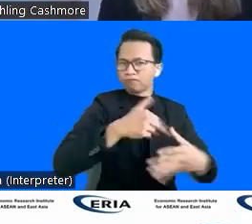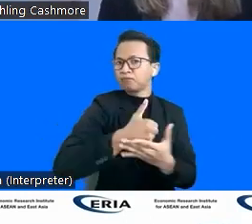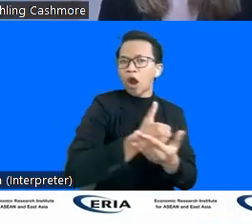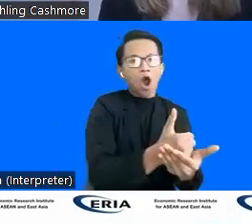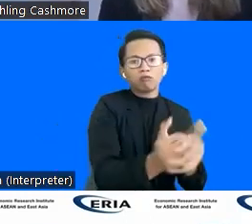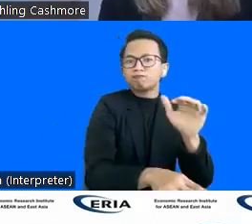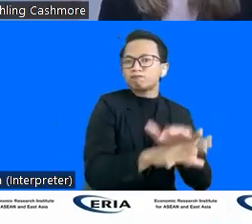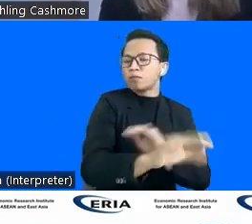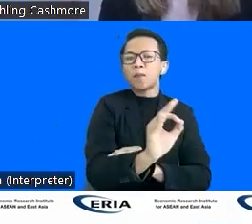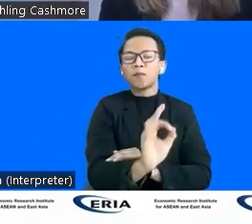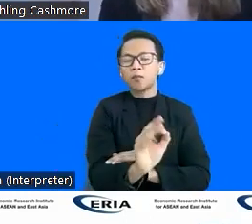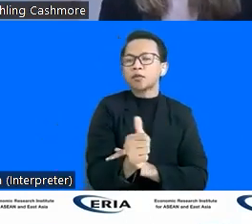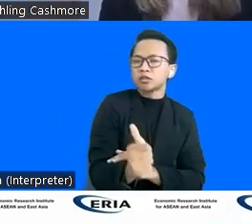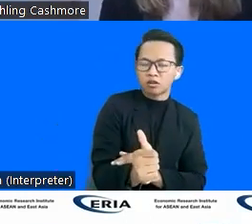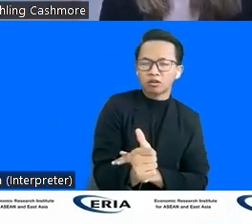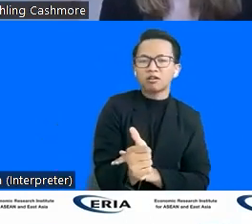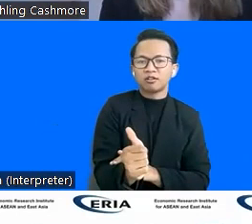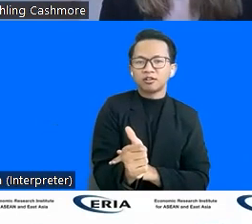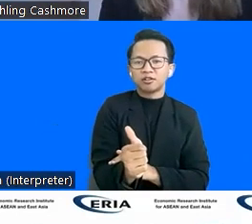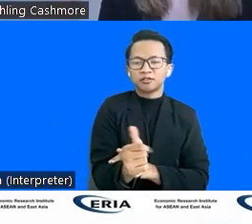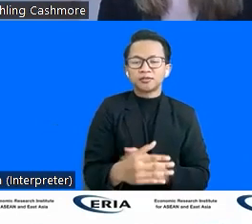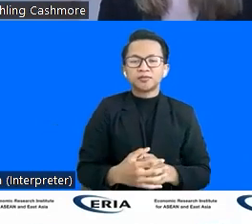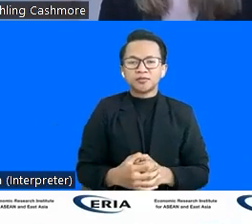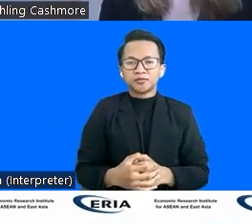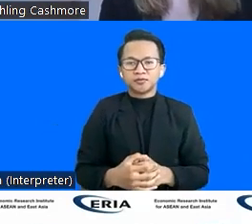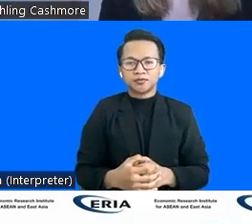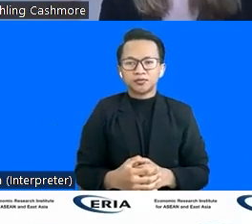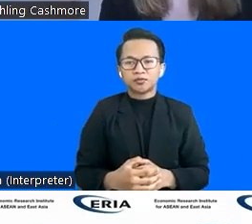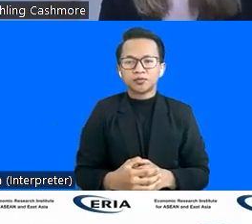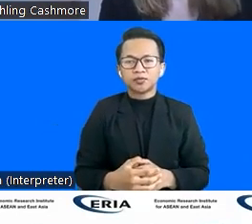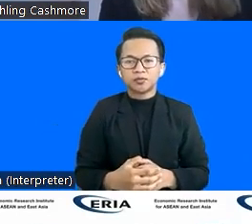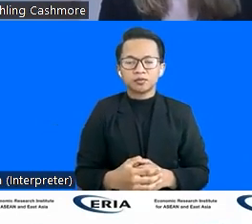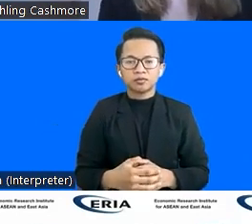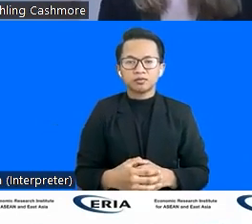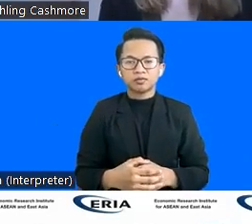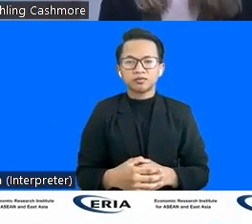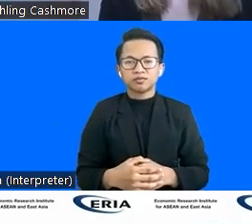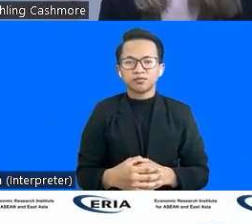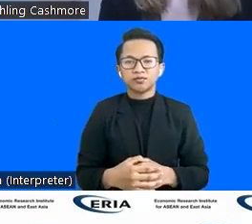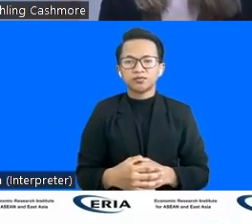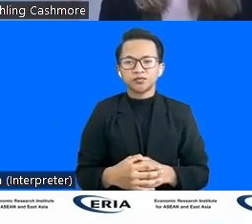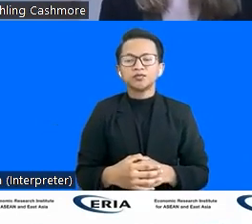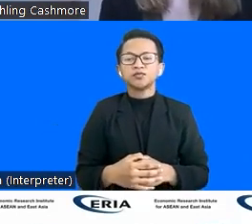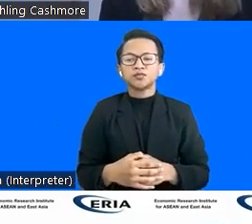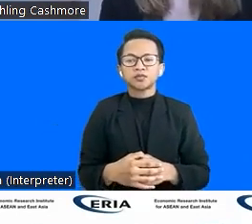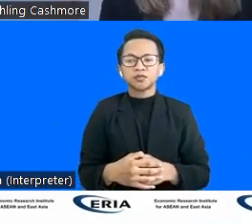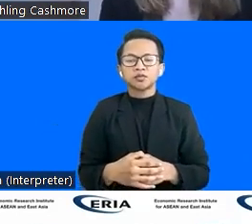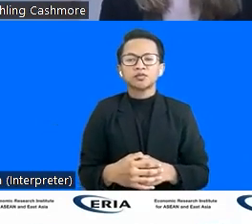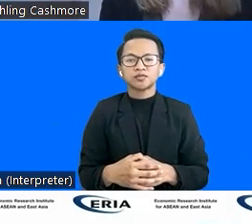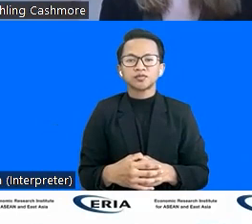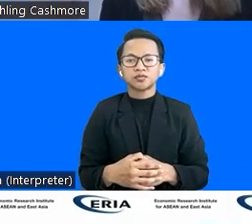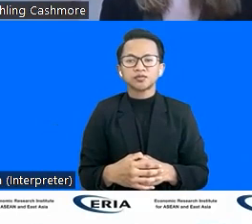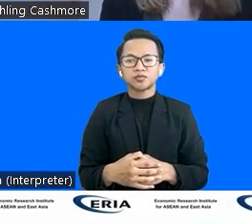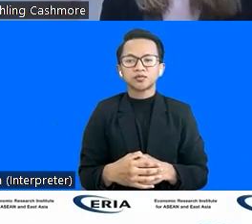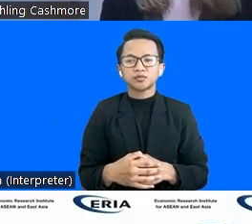evidence of the positive impact of assistive technology on learning outcomes, although this is, again, limited for the moment and more research